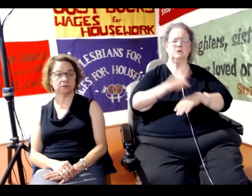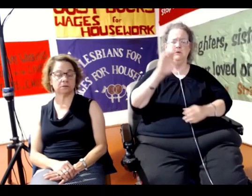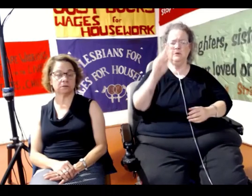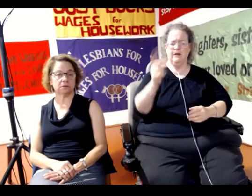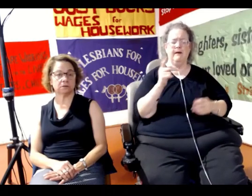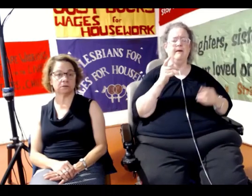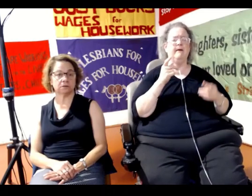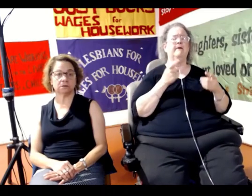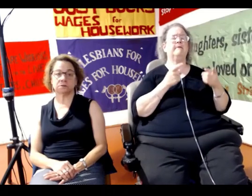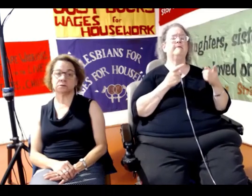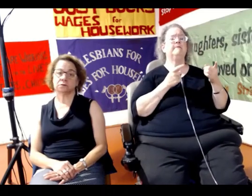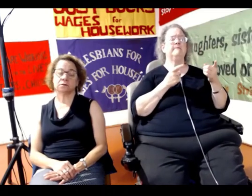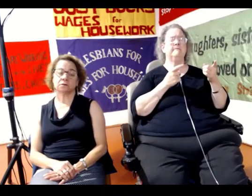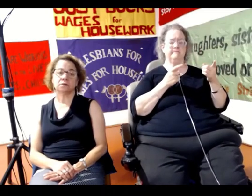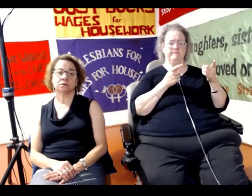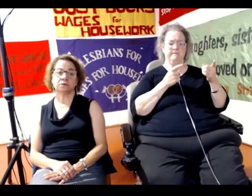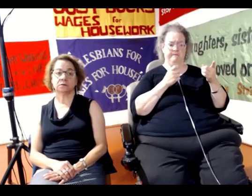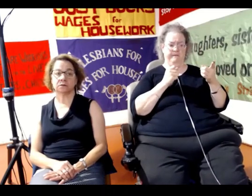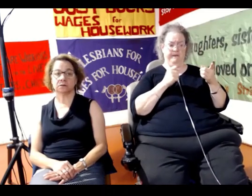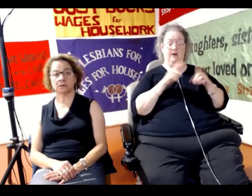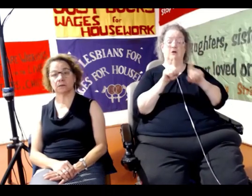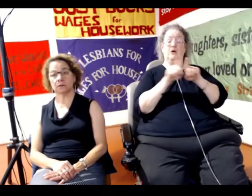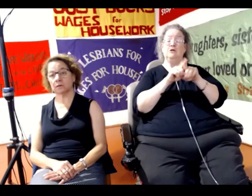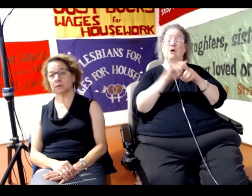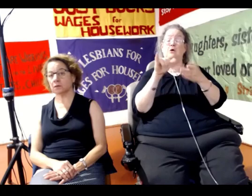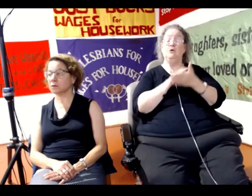York Times and a newspaper in Australia.